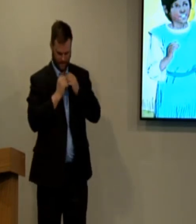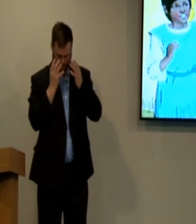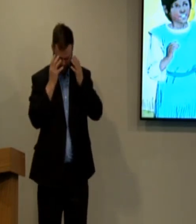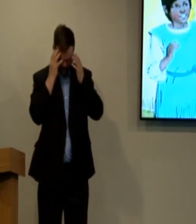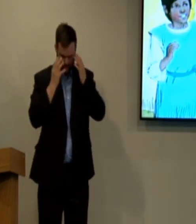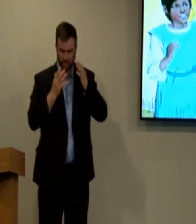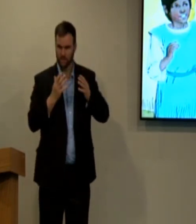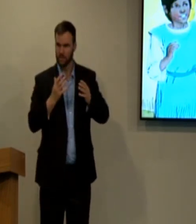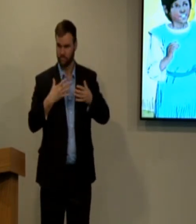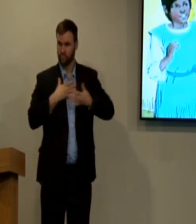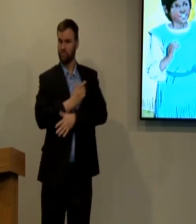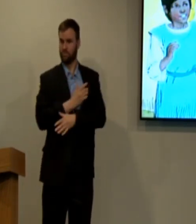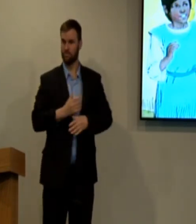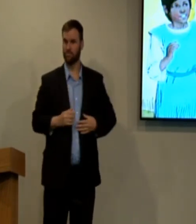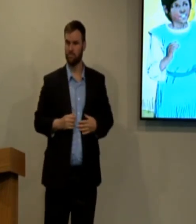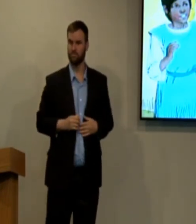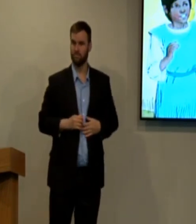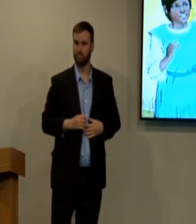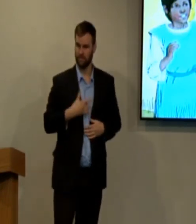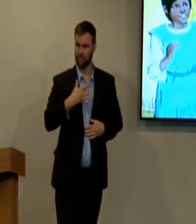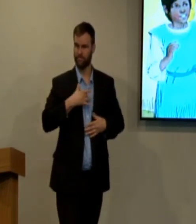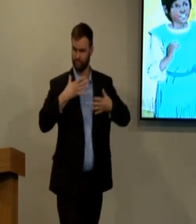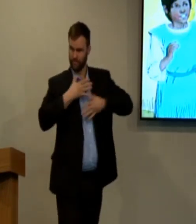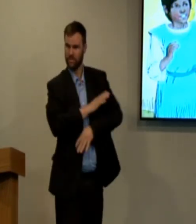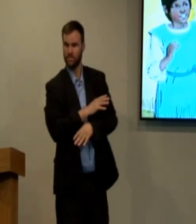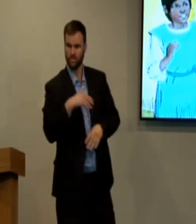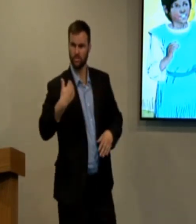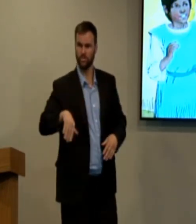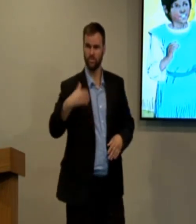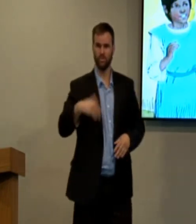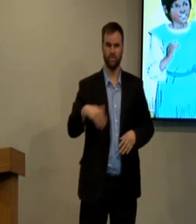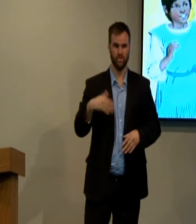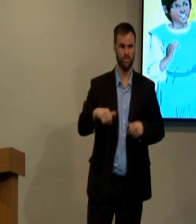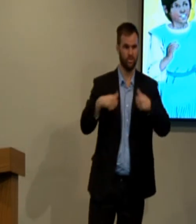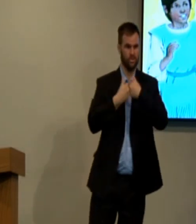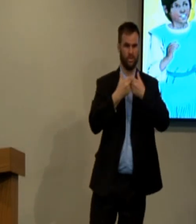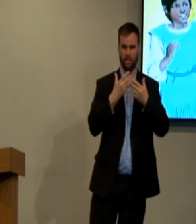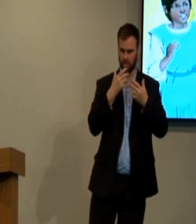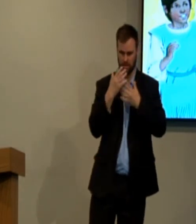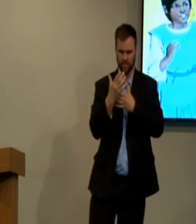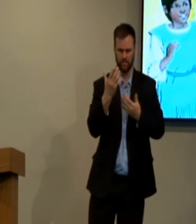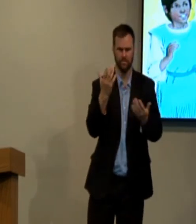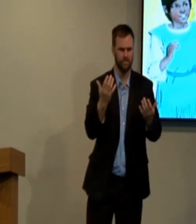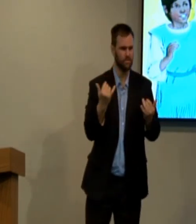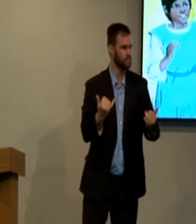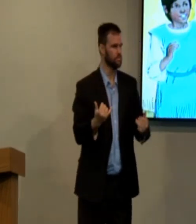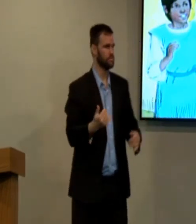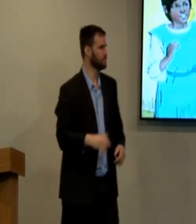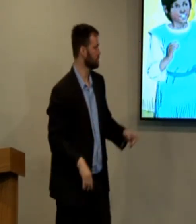that Samuel couldn't figure out how to tell him. He was afraid. He was afraid. This was a challenge.